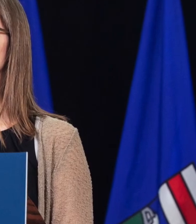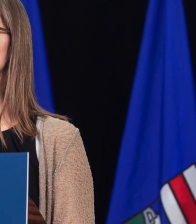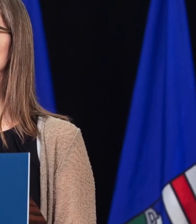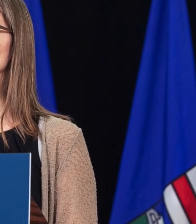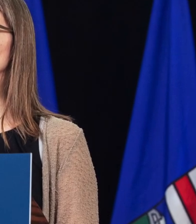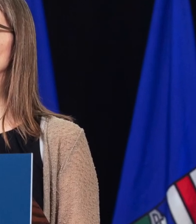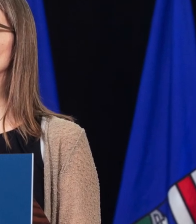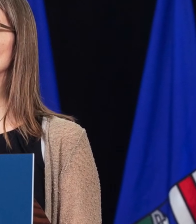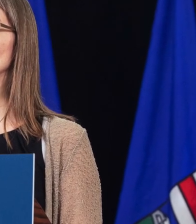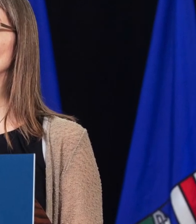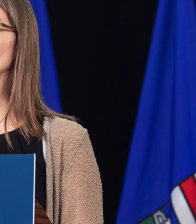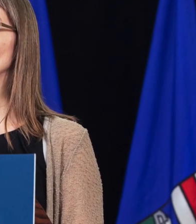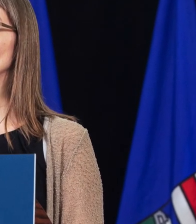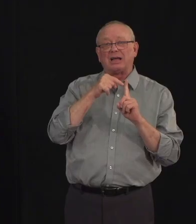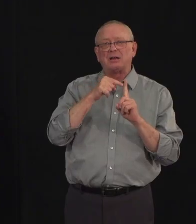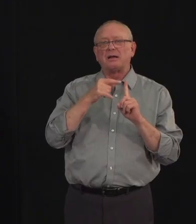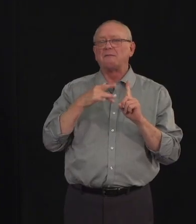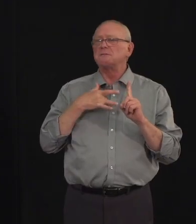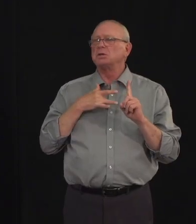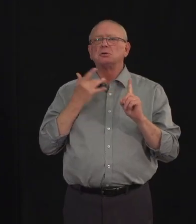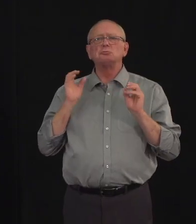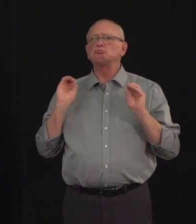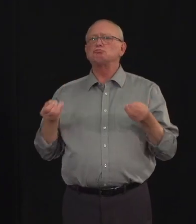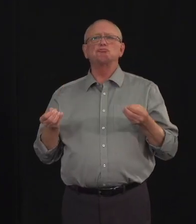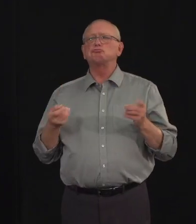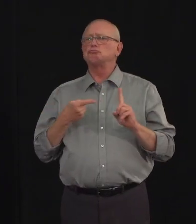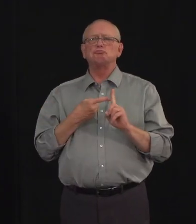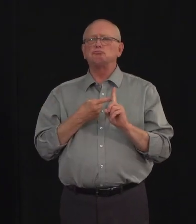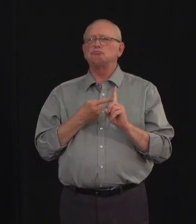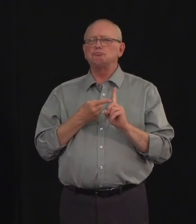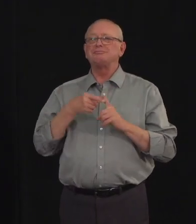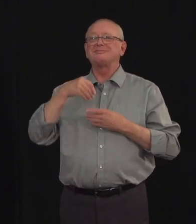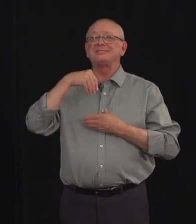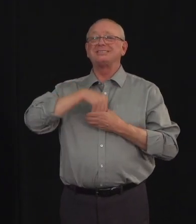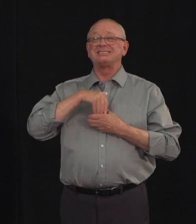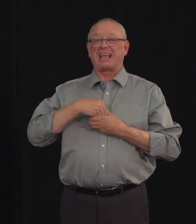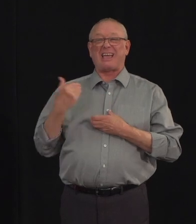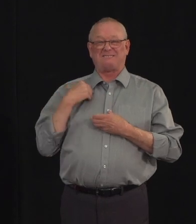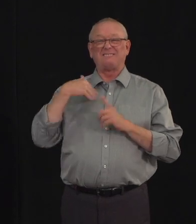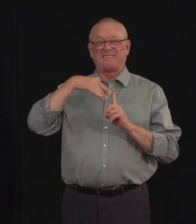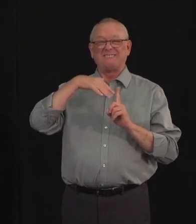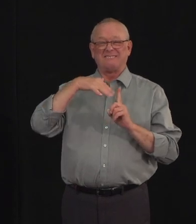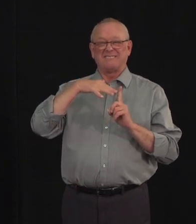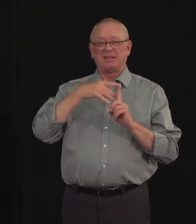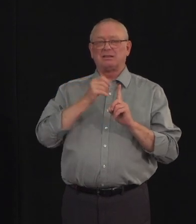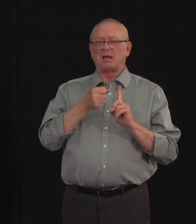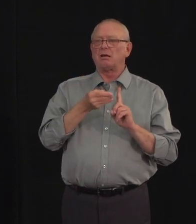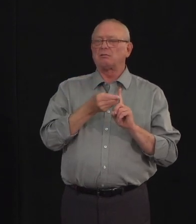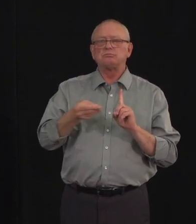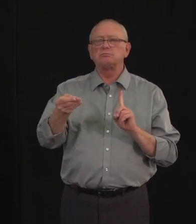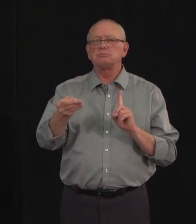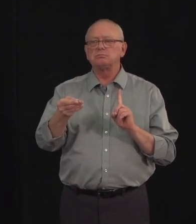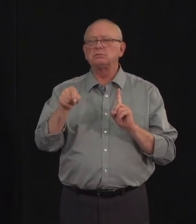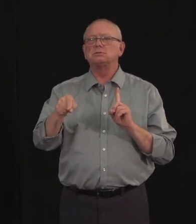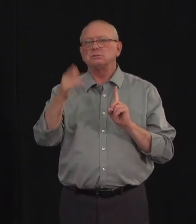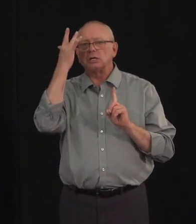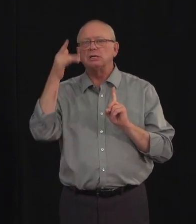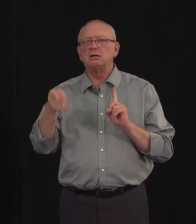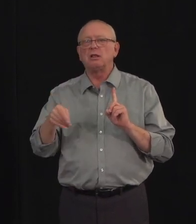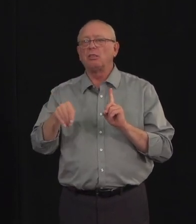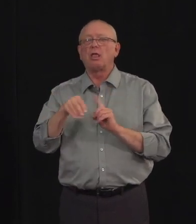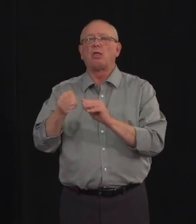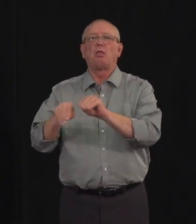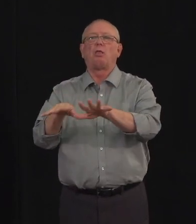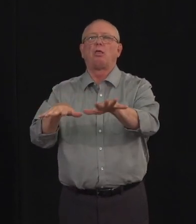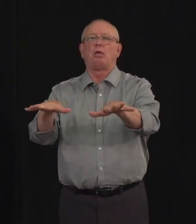did not have symptoms at the time. They only developed illness later, yet they were infectious before their symptoms started,